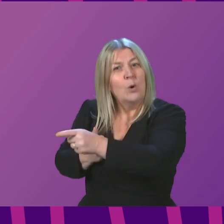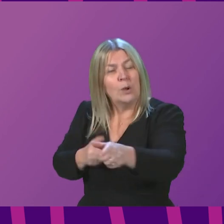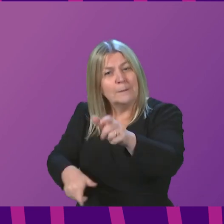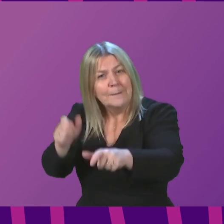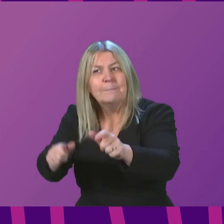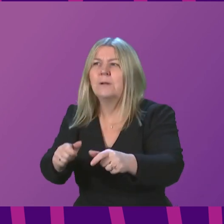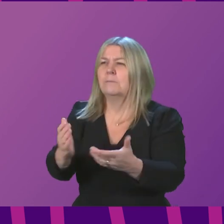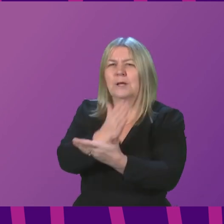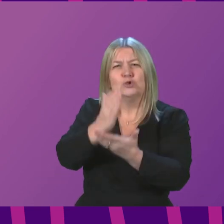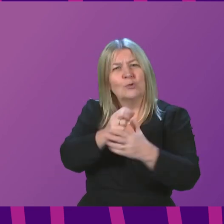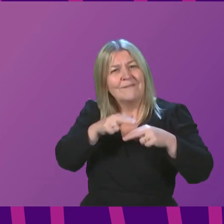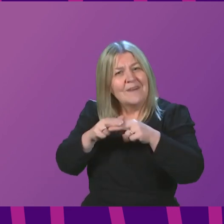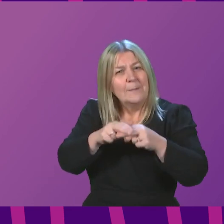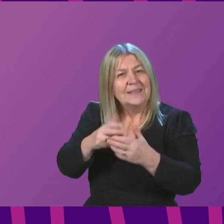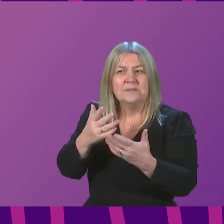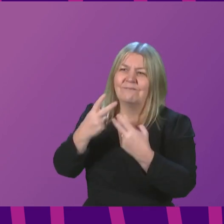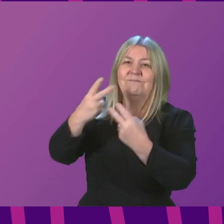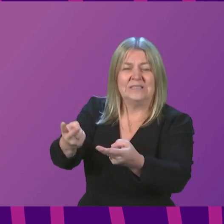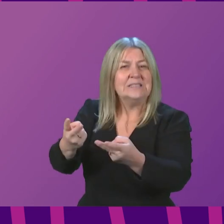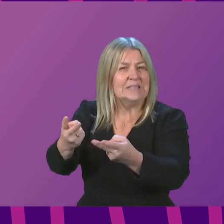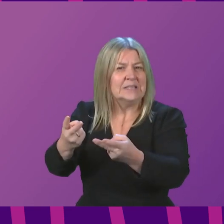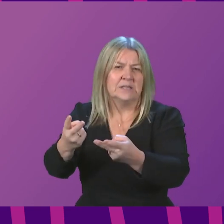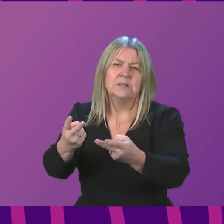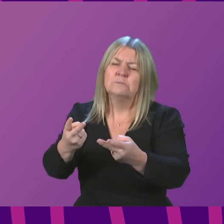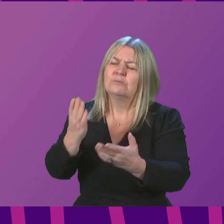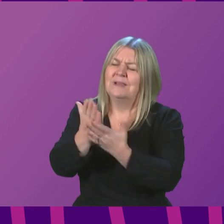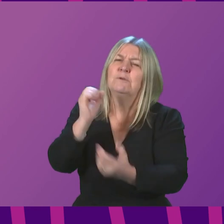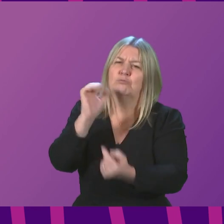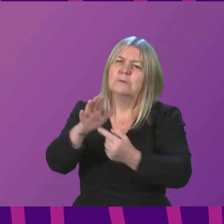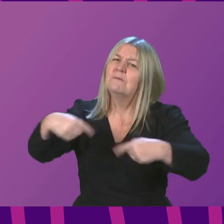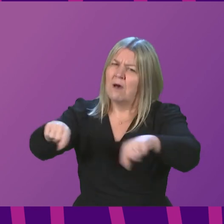support safe visiting. I can give an assurance that that is a priority for us.